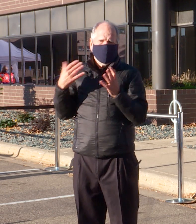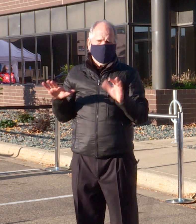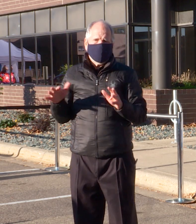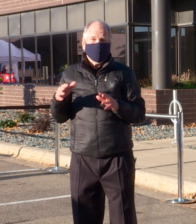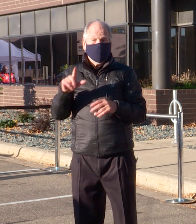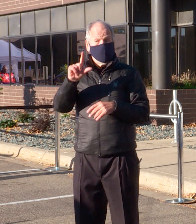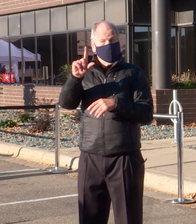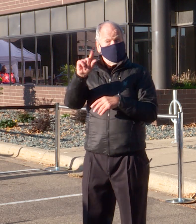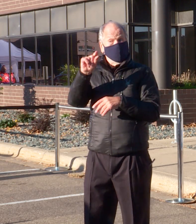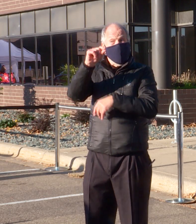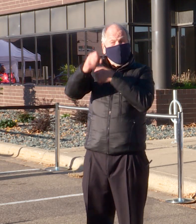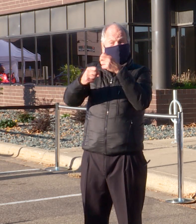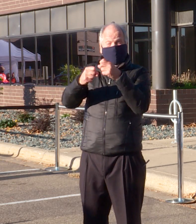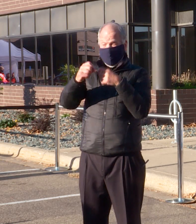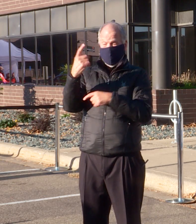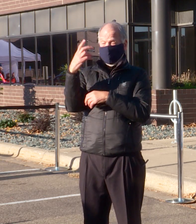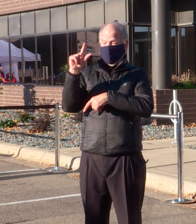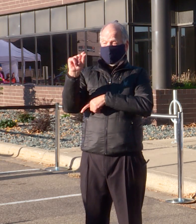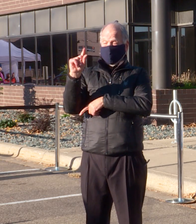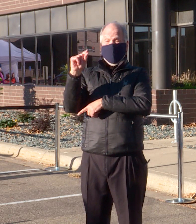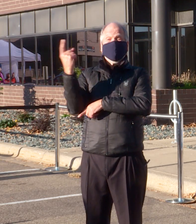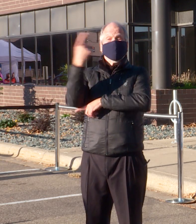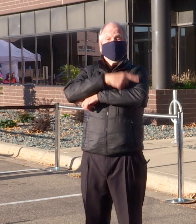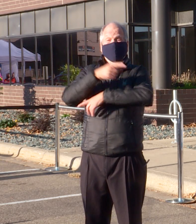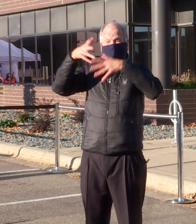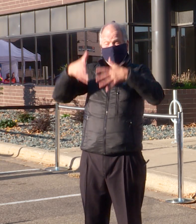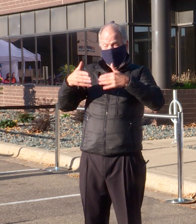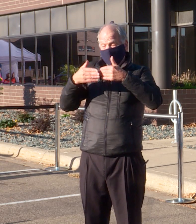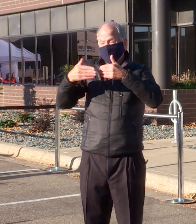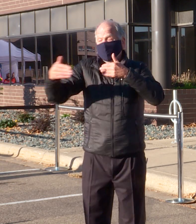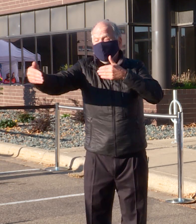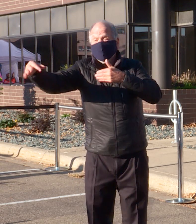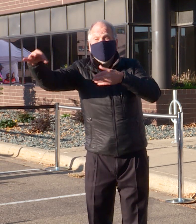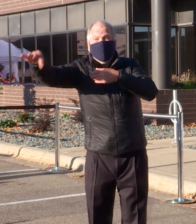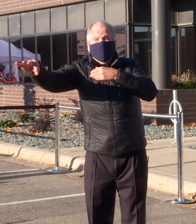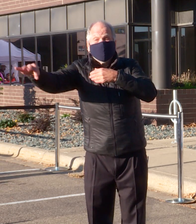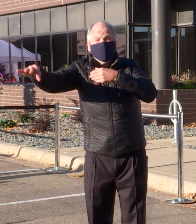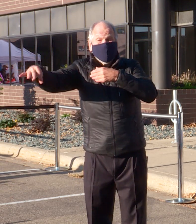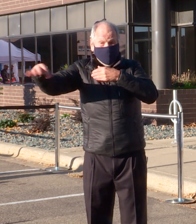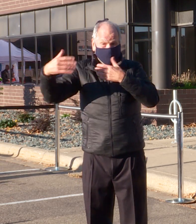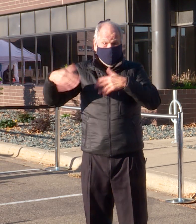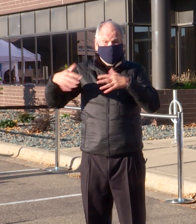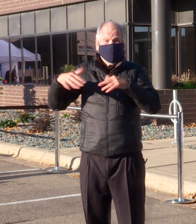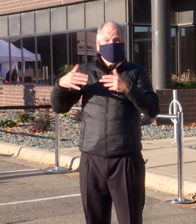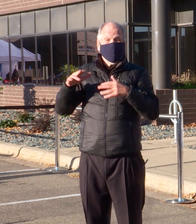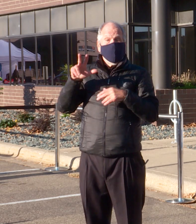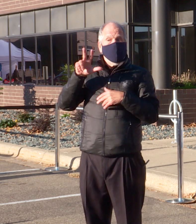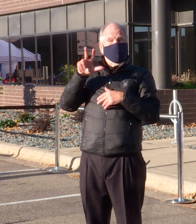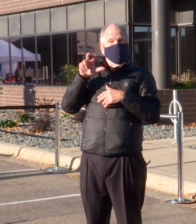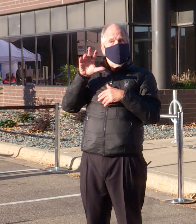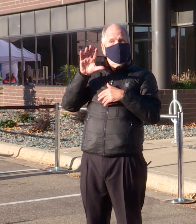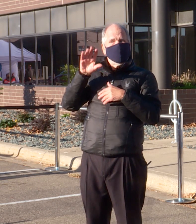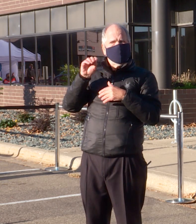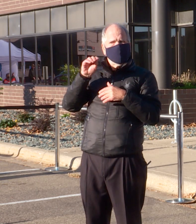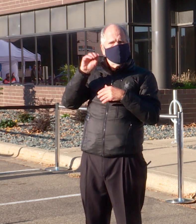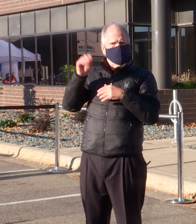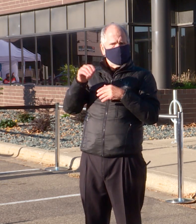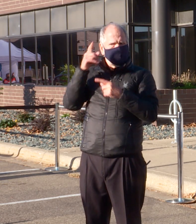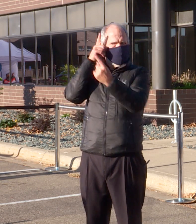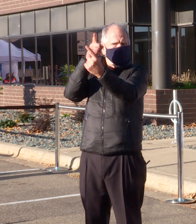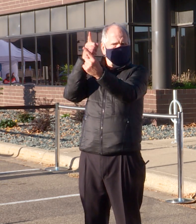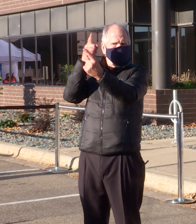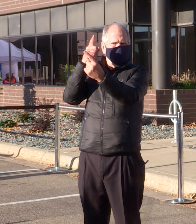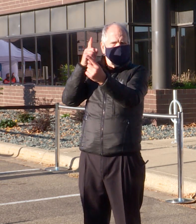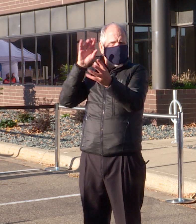election day, Minneapolis is more than 35 percent toward the goal of passing the total number of